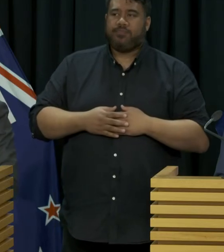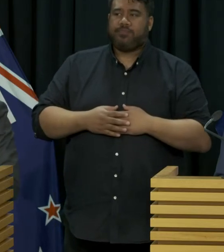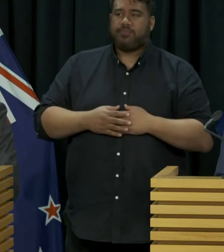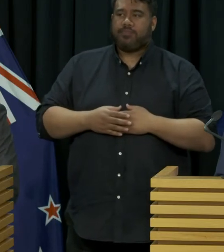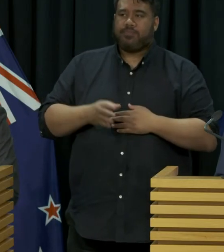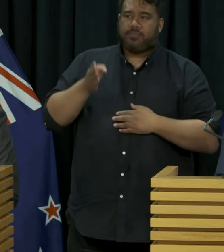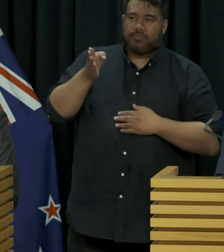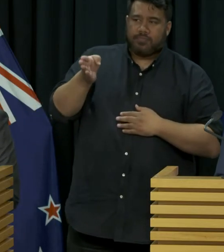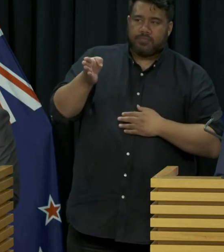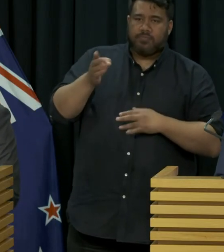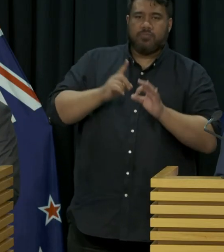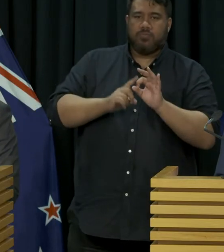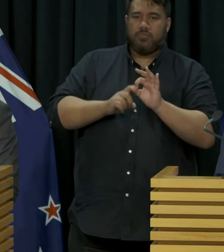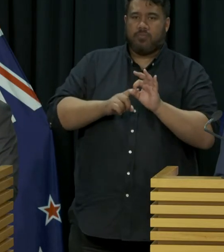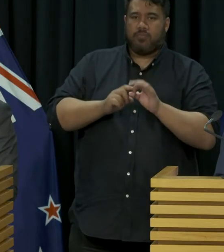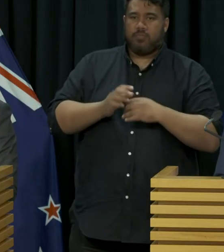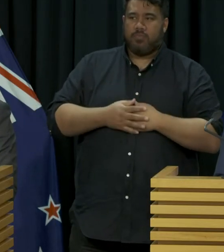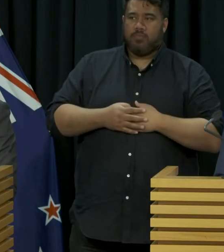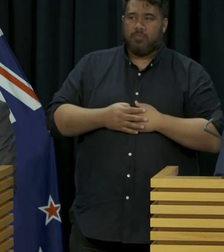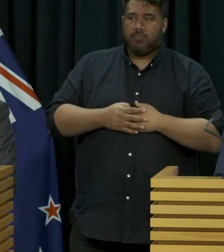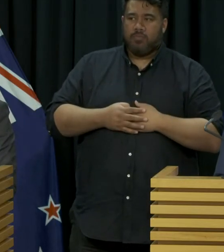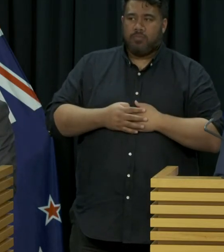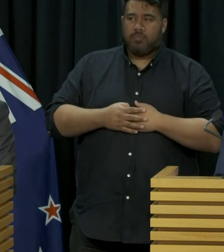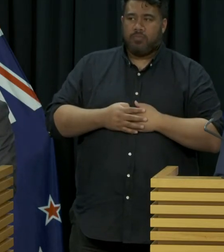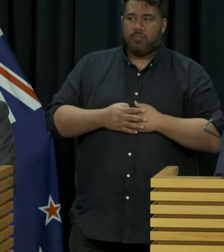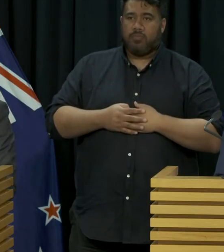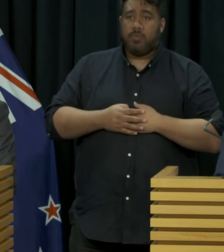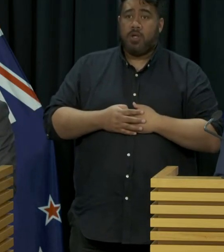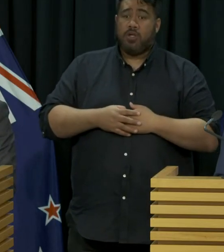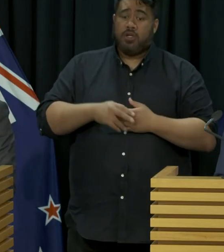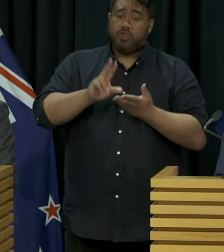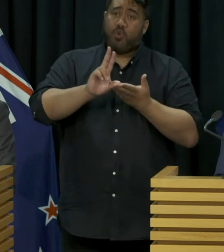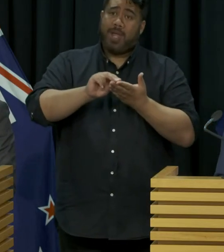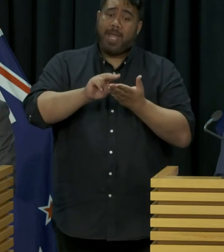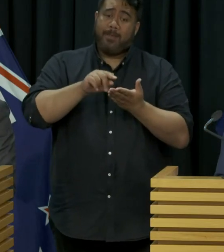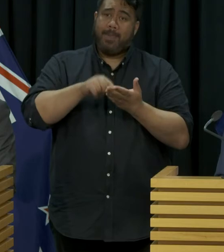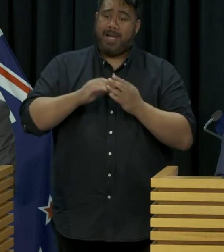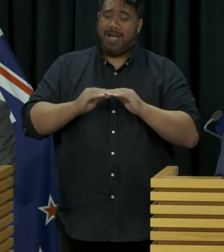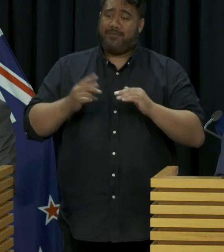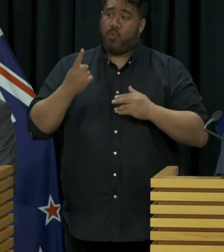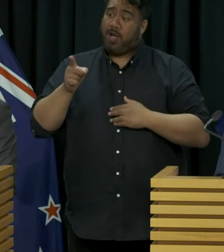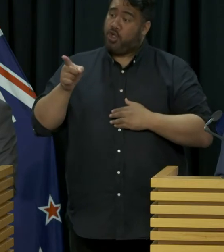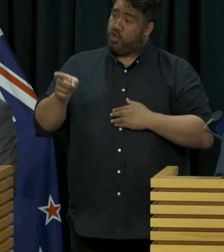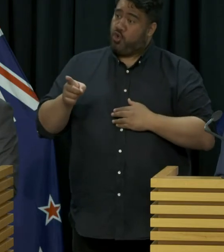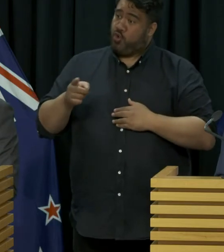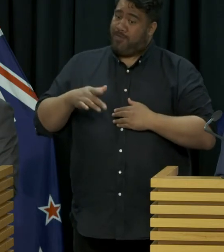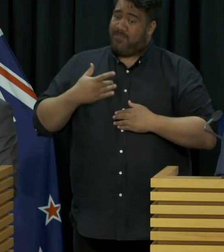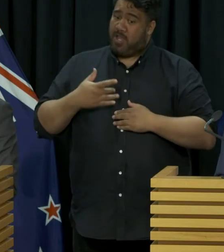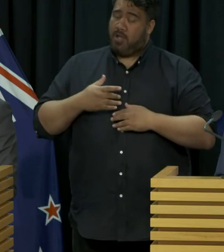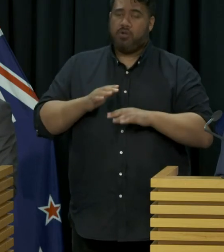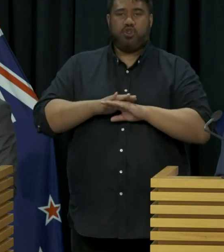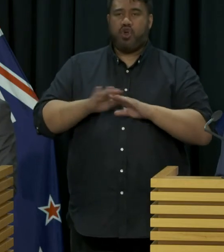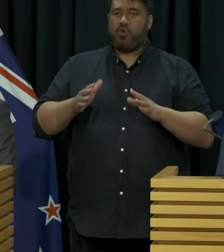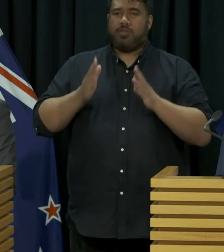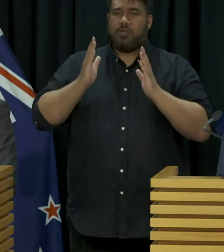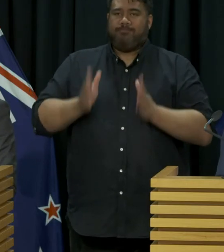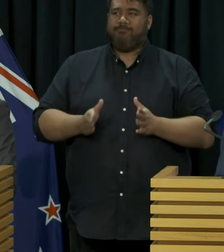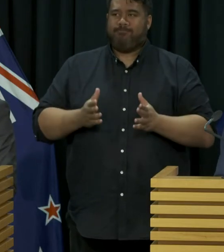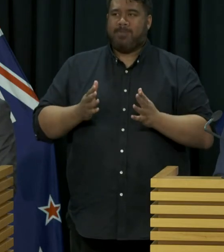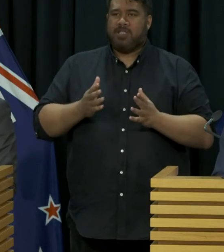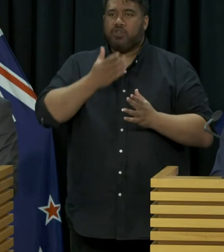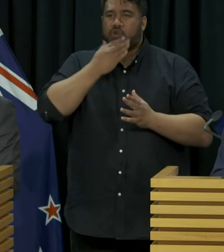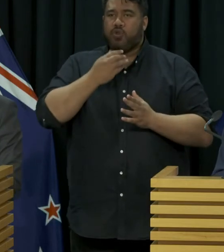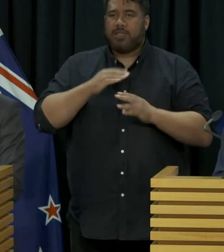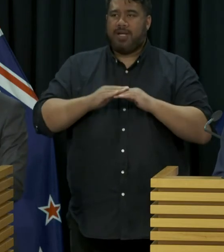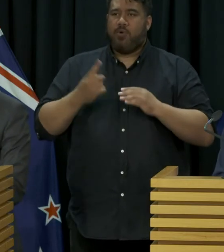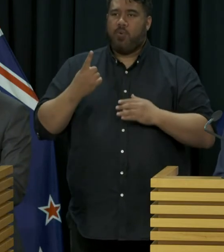are you ruling out making the app use compulsory at level 1? At this point we always keep reviewing everything